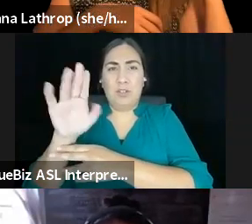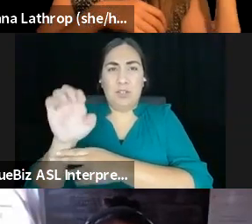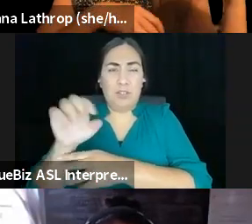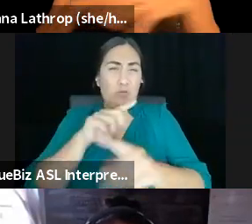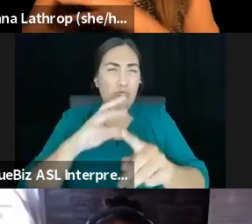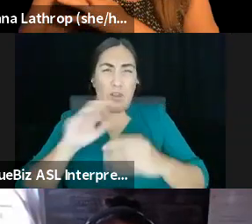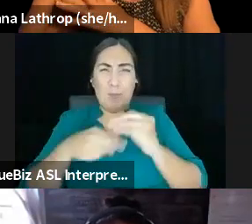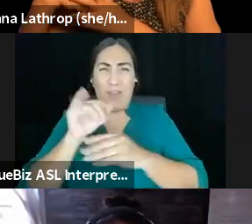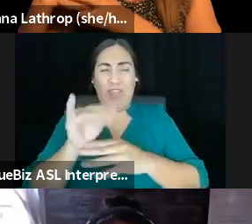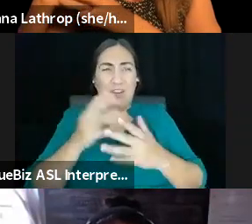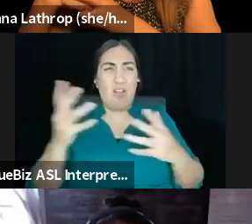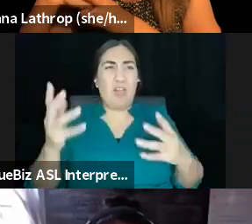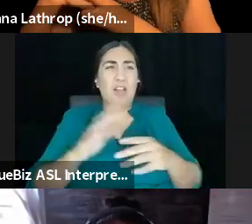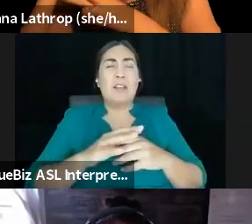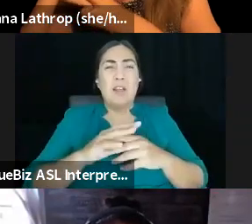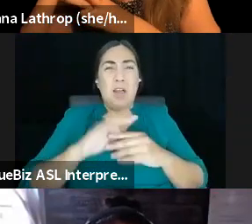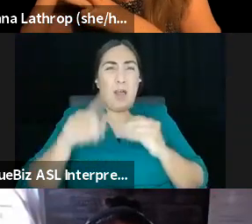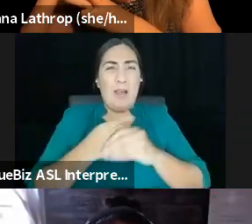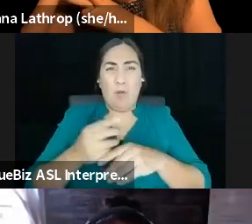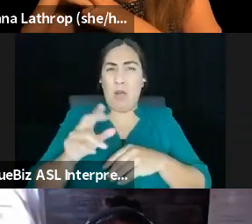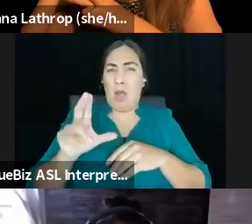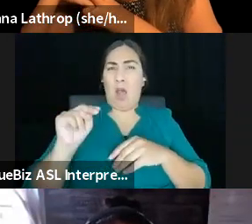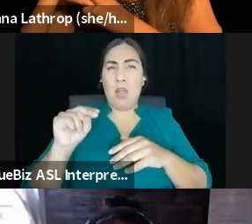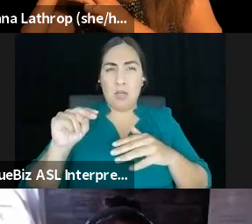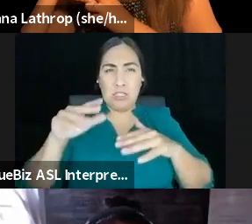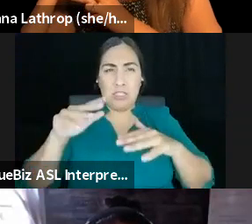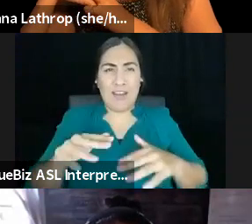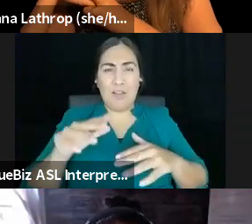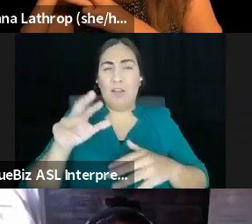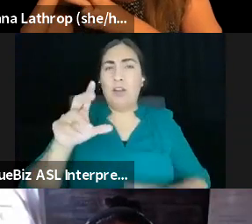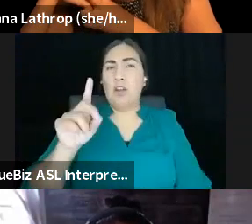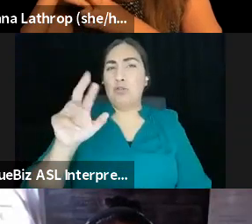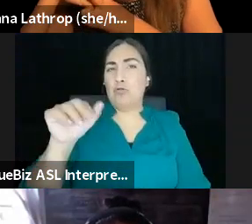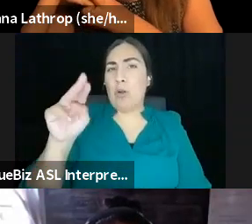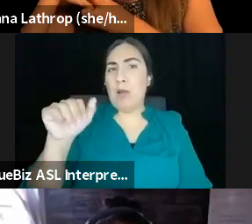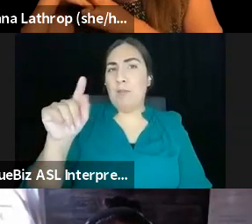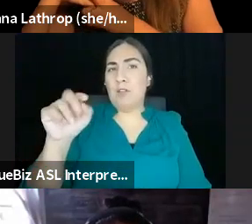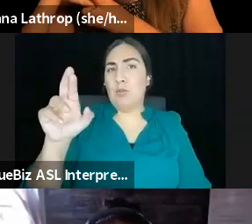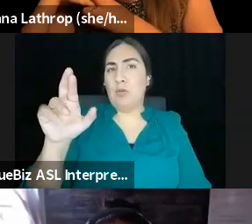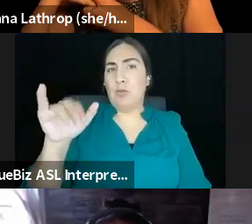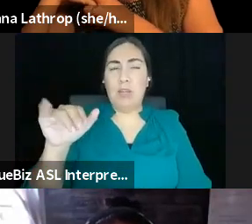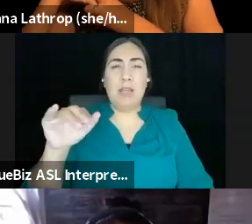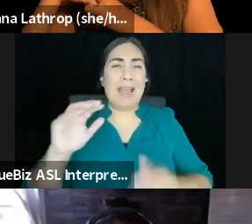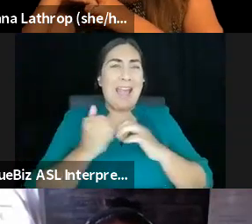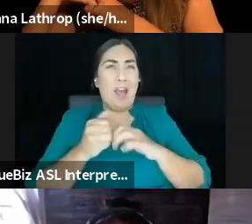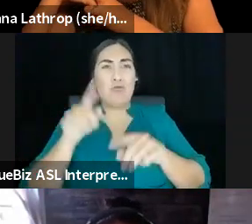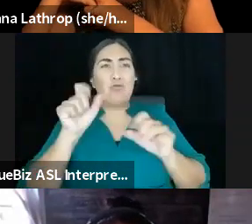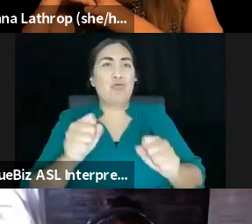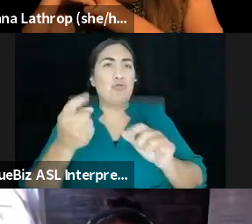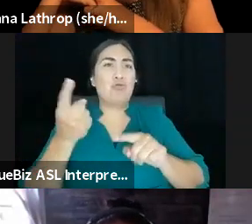unsettling dramaturgy about the difference between reconciled and consiled spaces, and how you cannot reconcile when